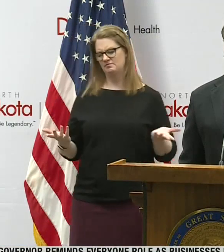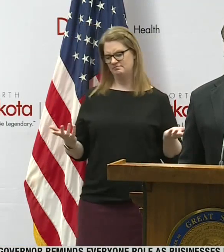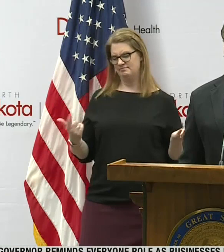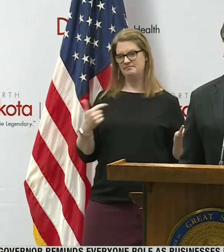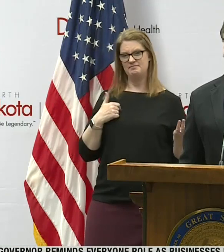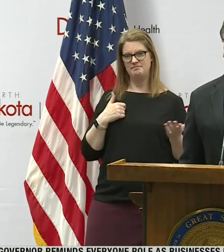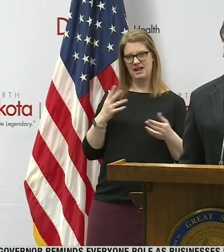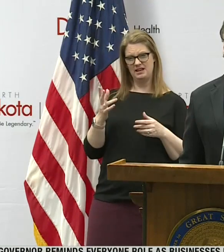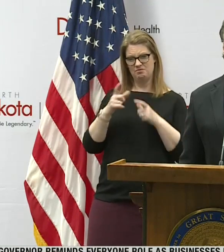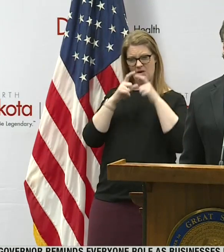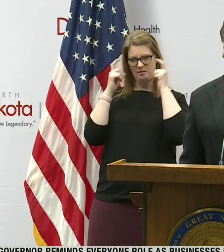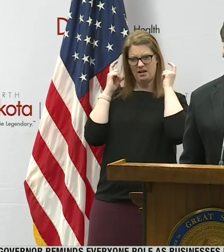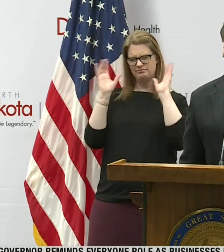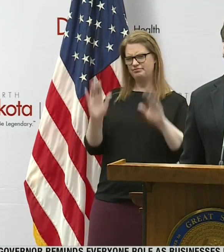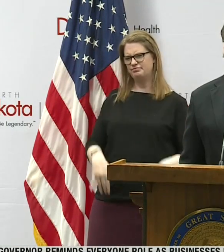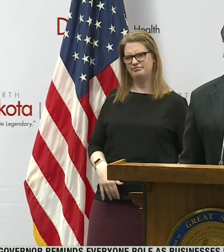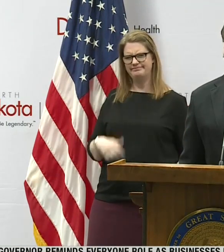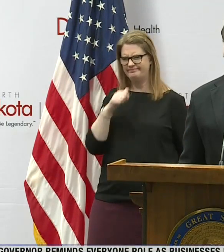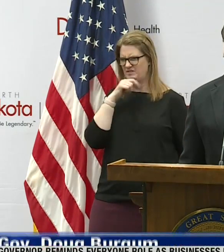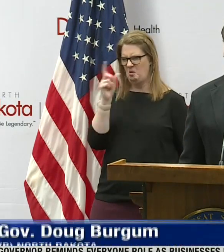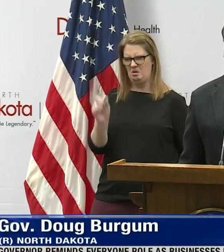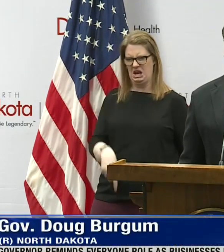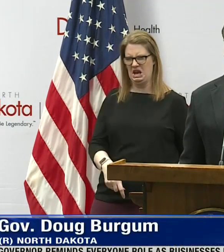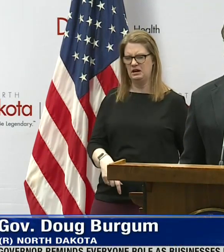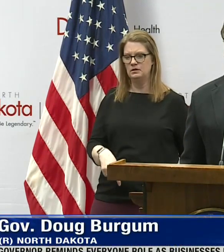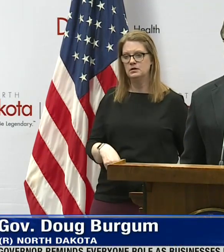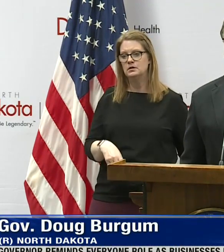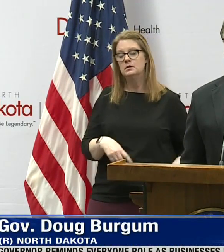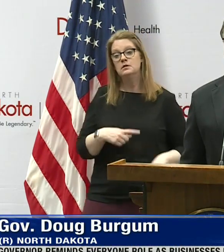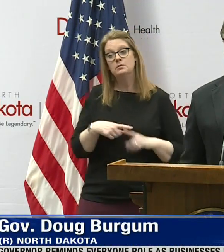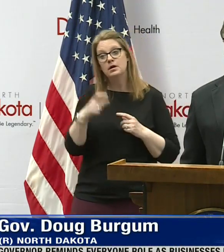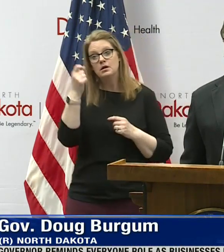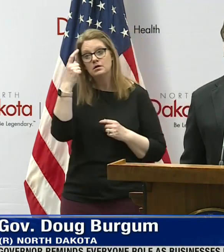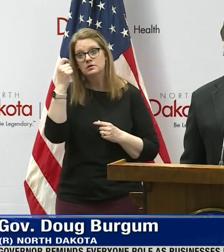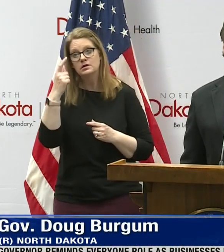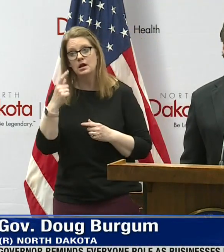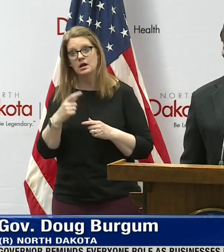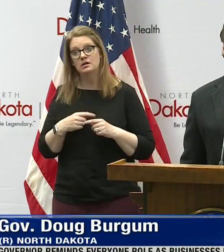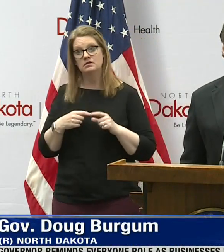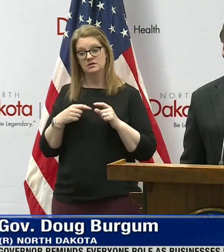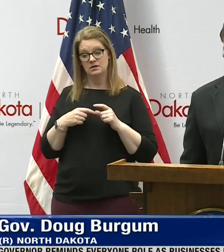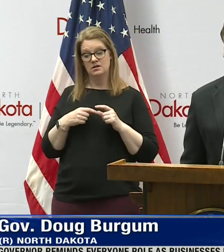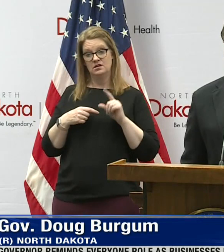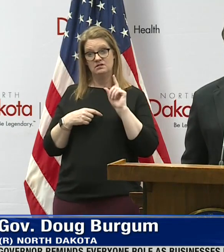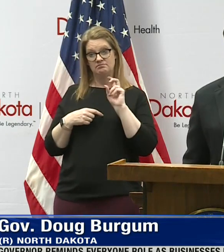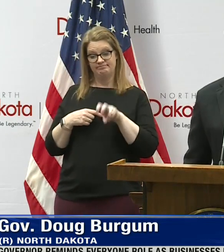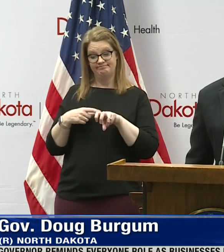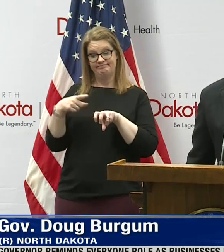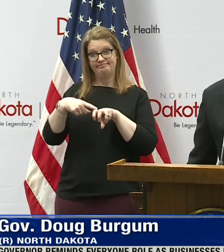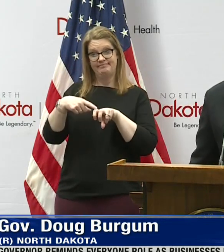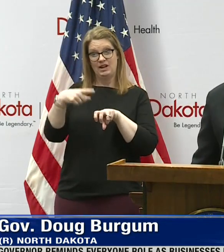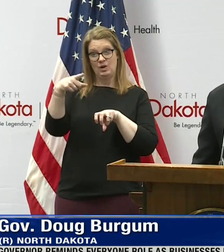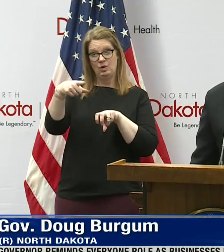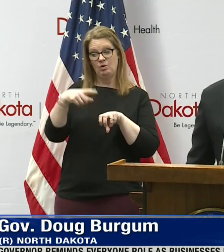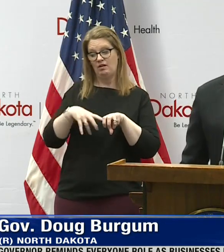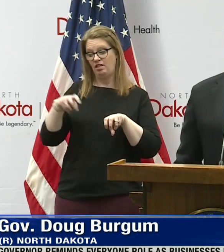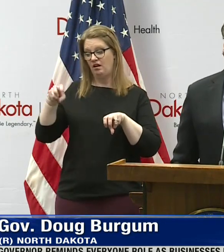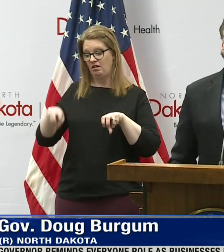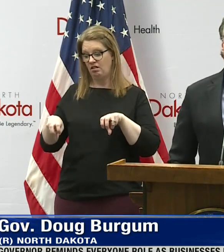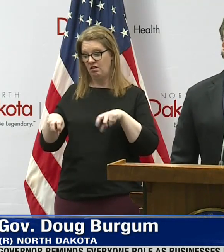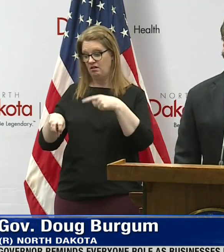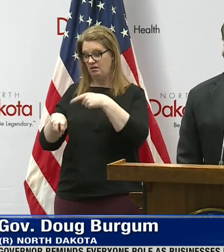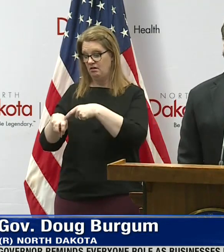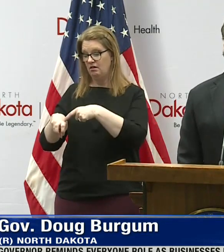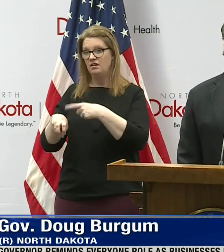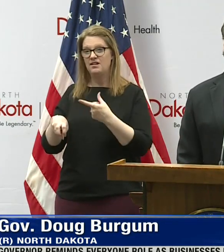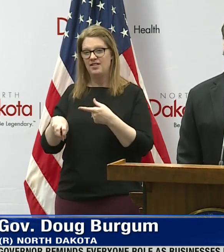The person that you're interacting with may have a family member that works in a long-term care situation. They may have a child that's got an